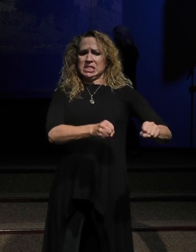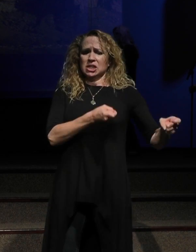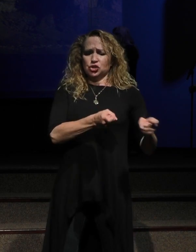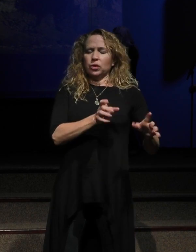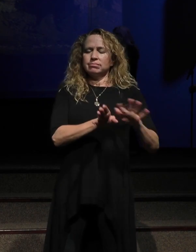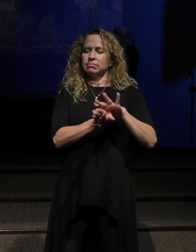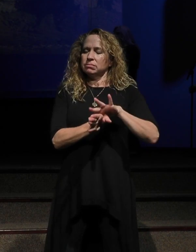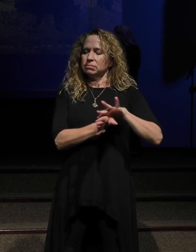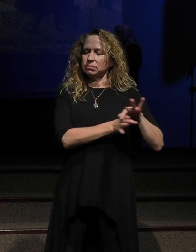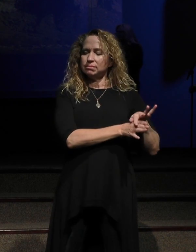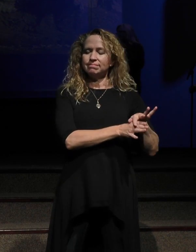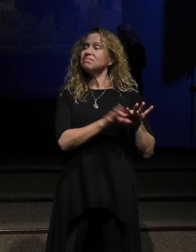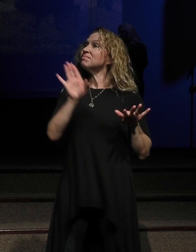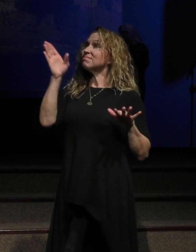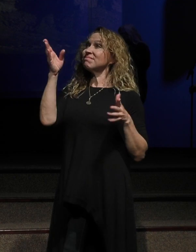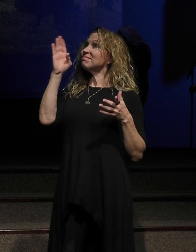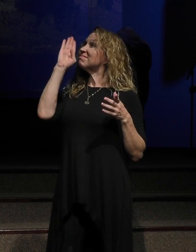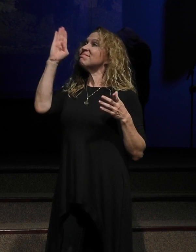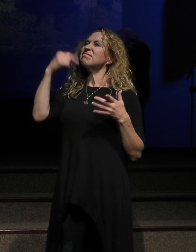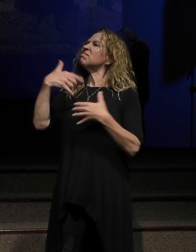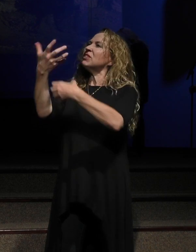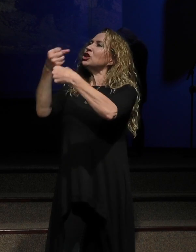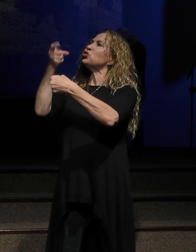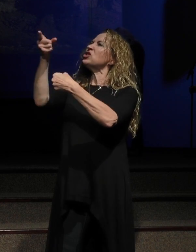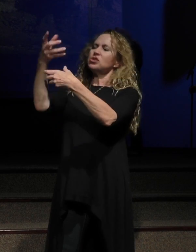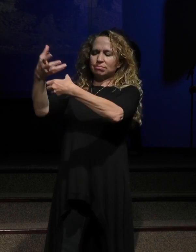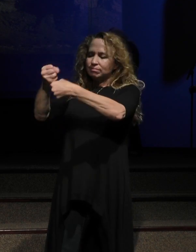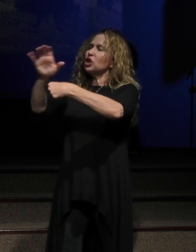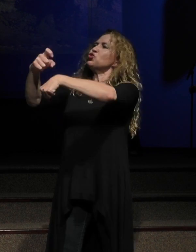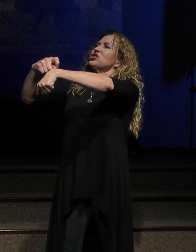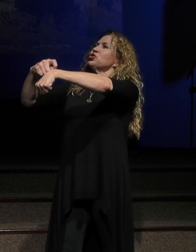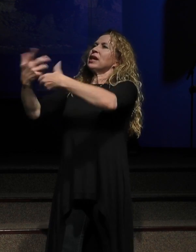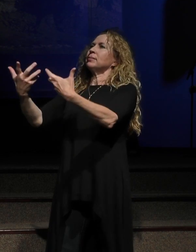We would just say, God, we trust you and we trust your timing as well.